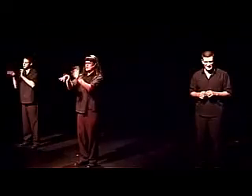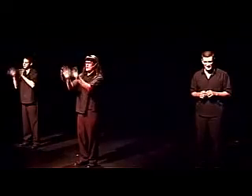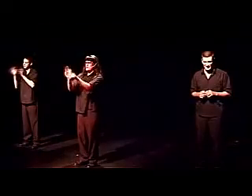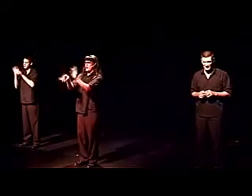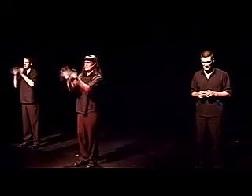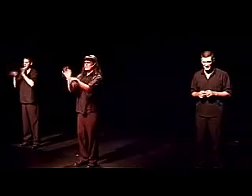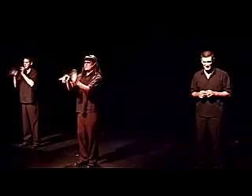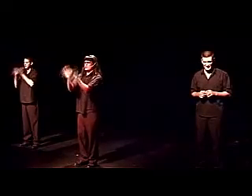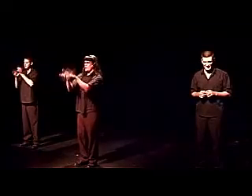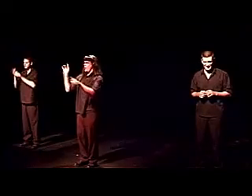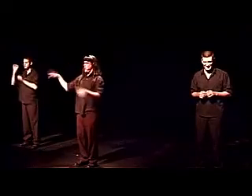I'm right next to you.